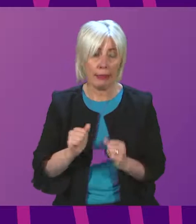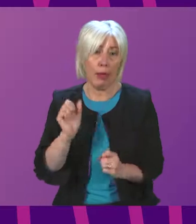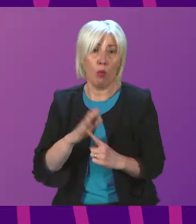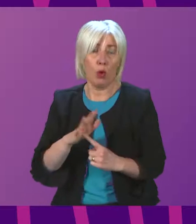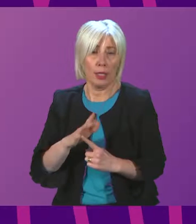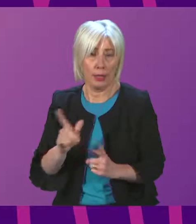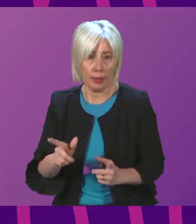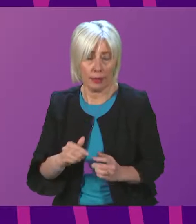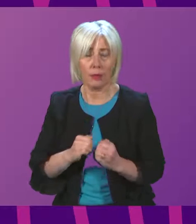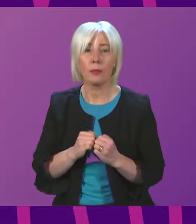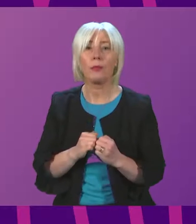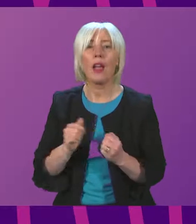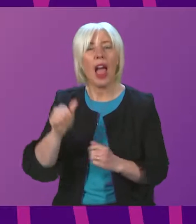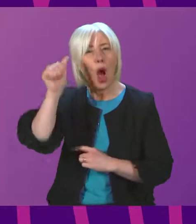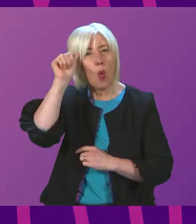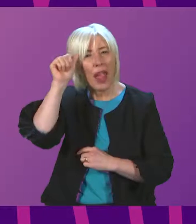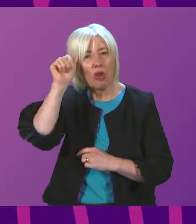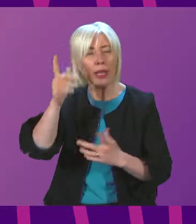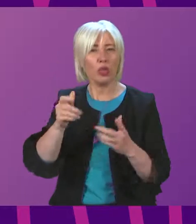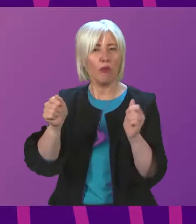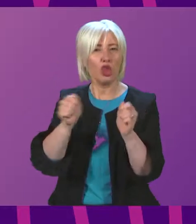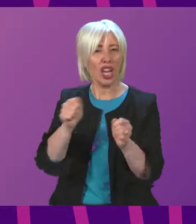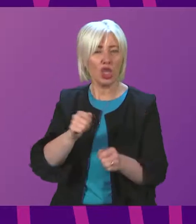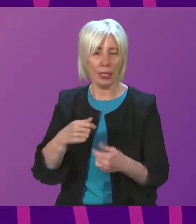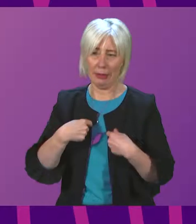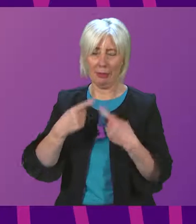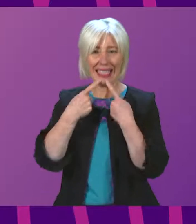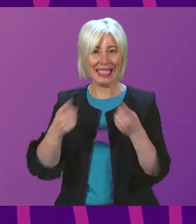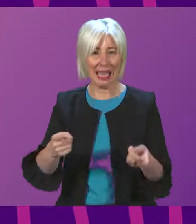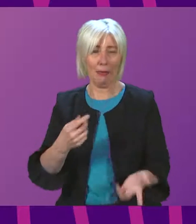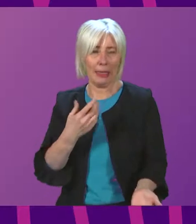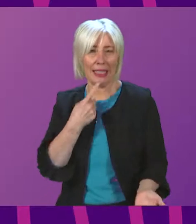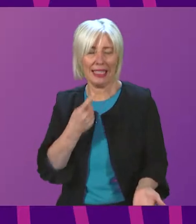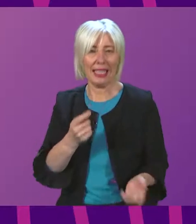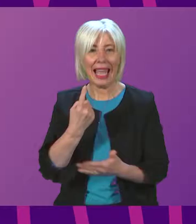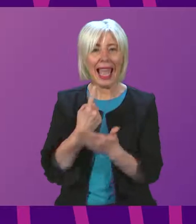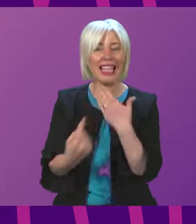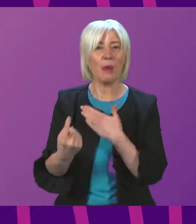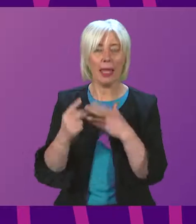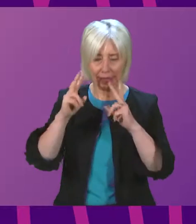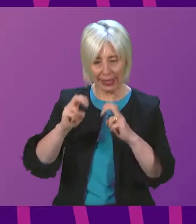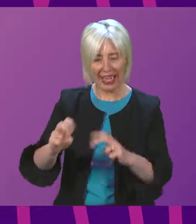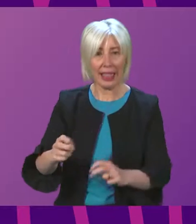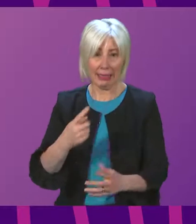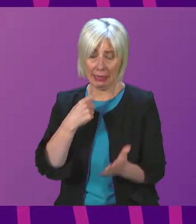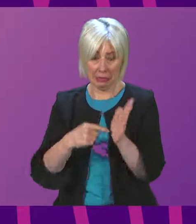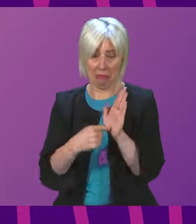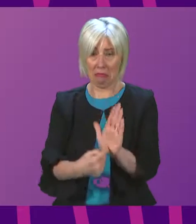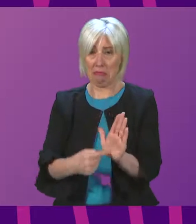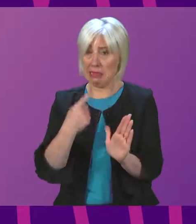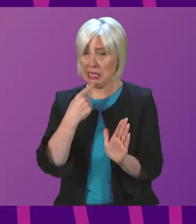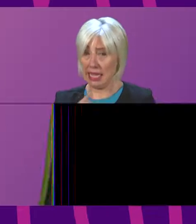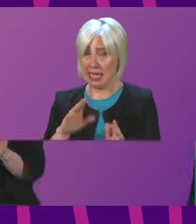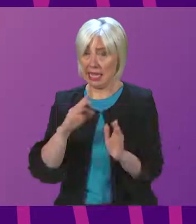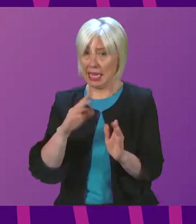that. In terms of the awareness of the changes, as I said in my statement, the independent analysis shows that at the